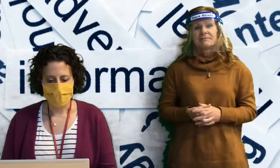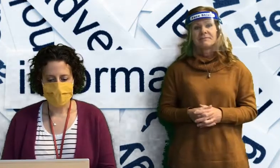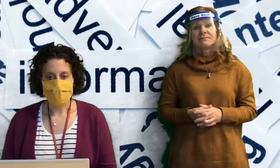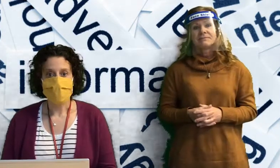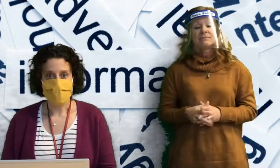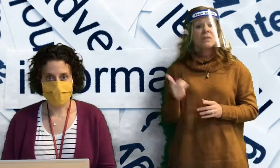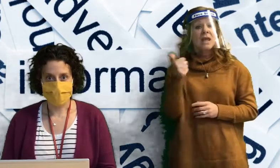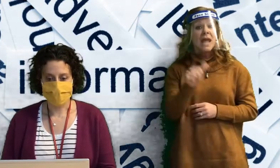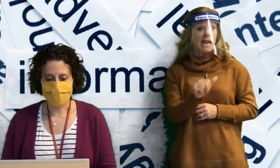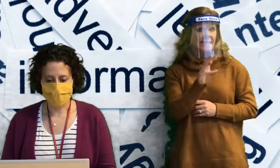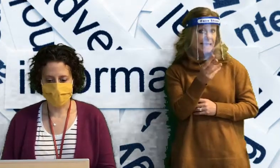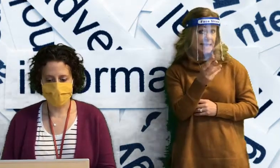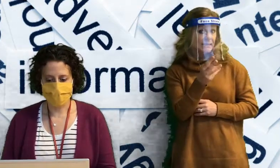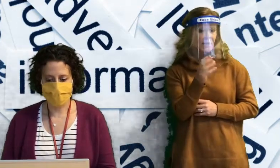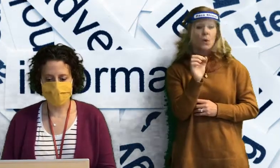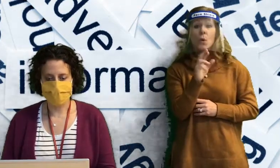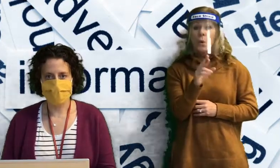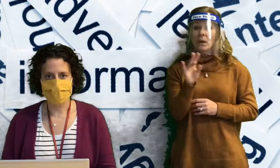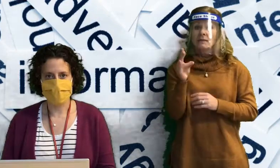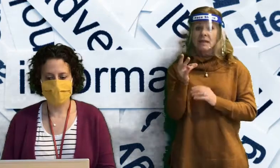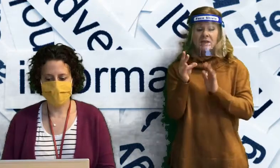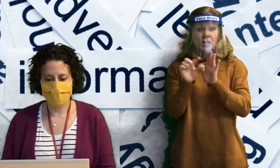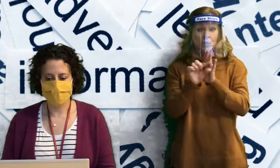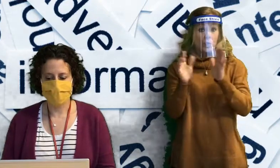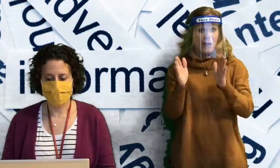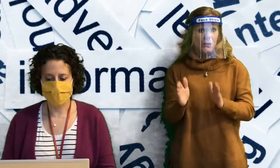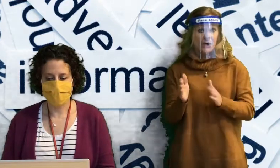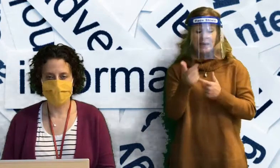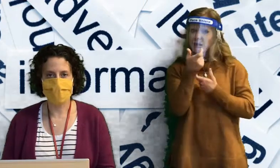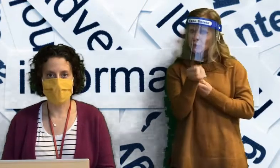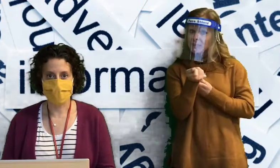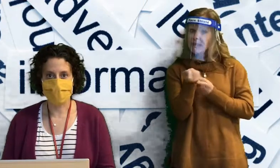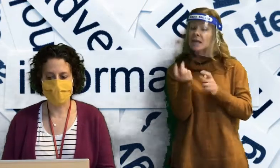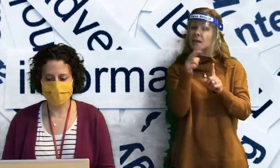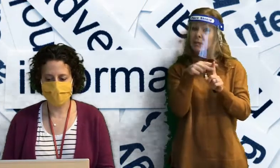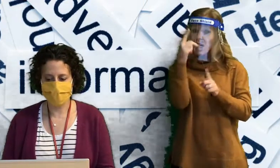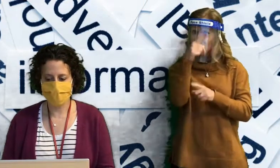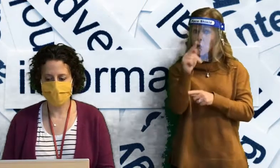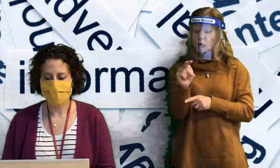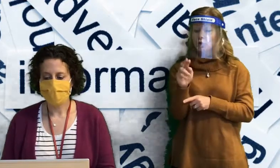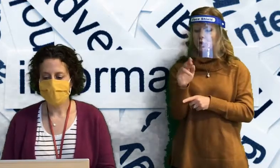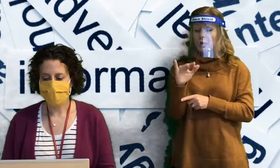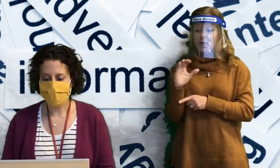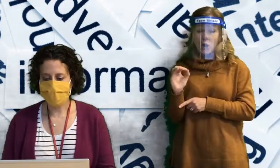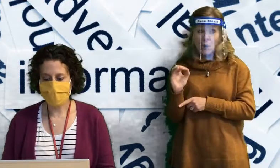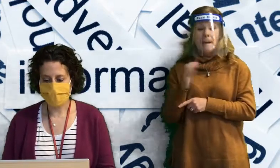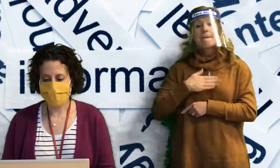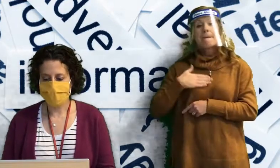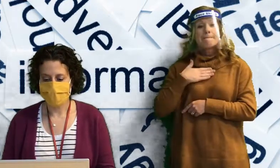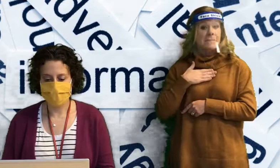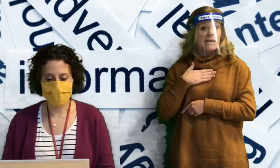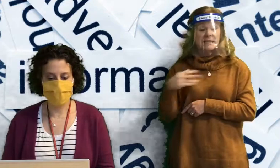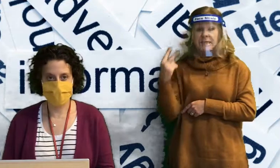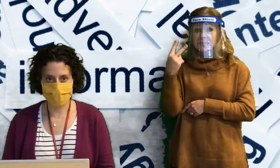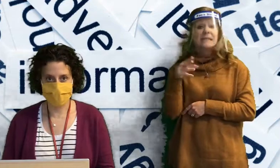Any 6th or 7th graders interested in applying for TRIO, please see